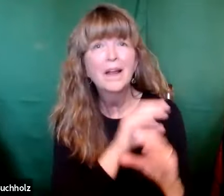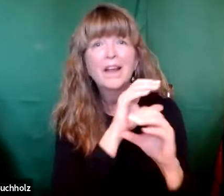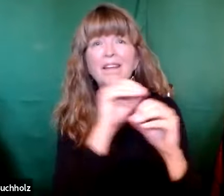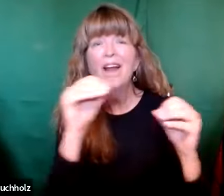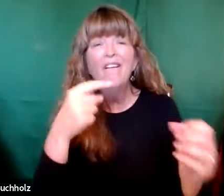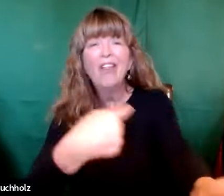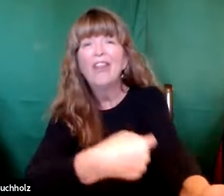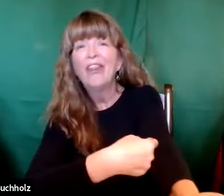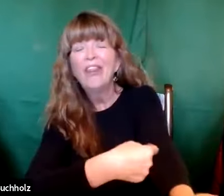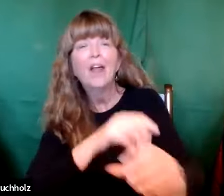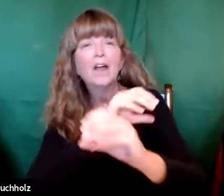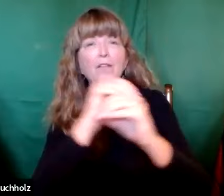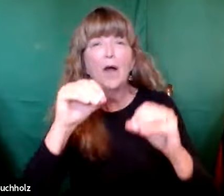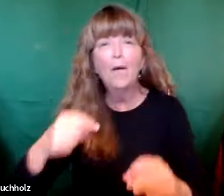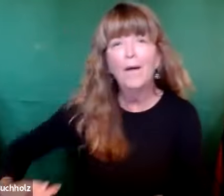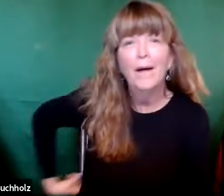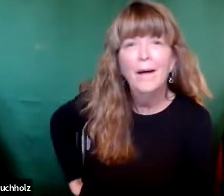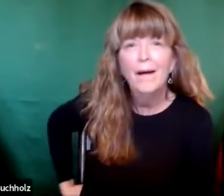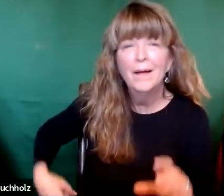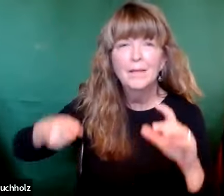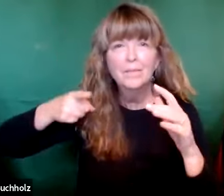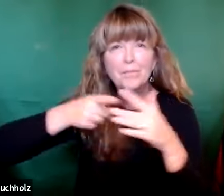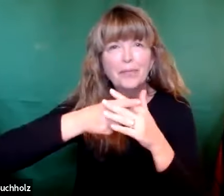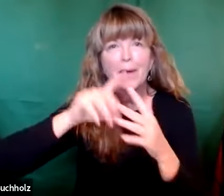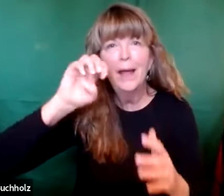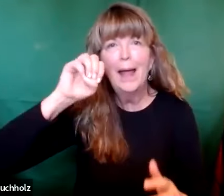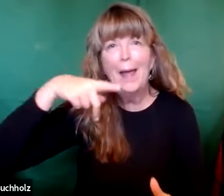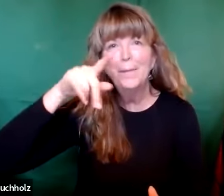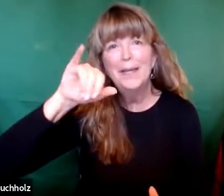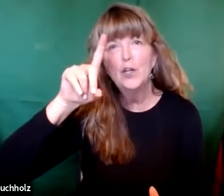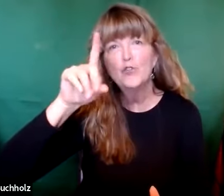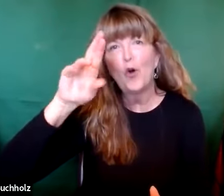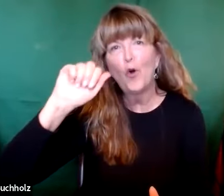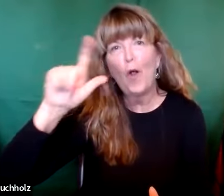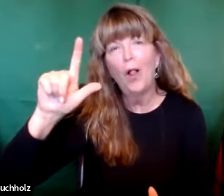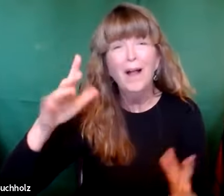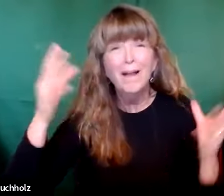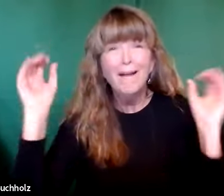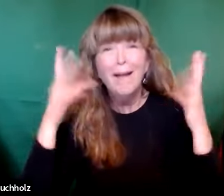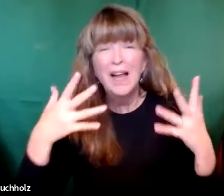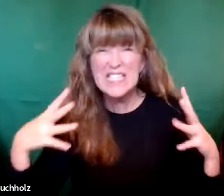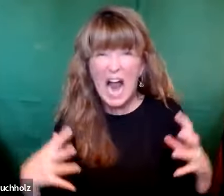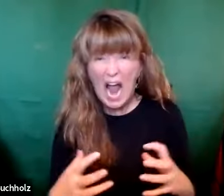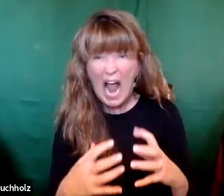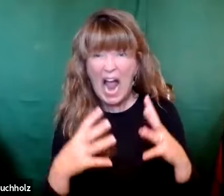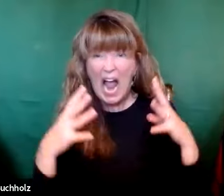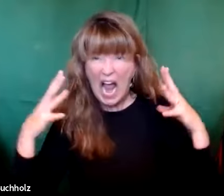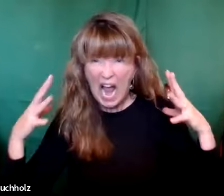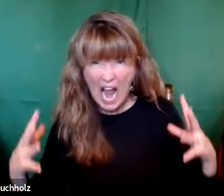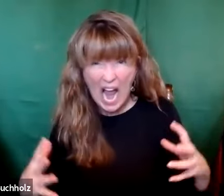And you have to remember as the people came together to see Elizabeth who had just gone through labor she wasn't in a